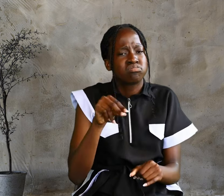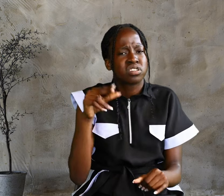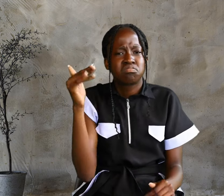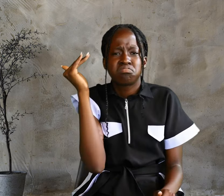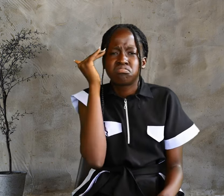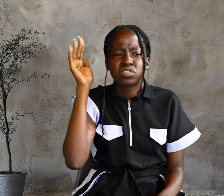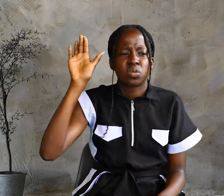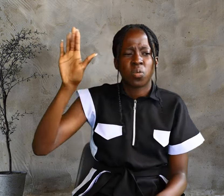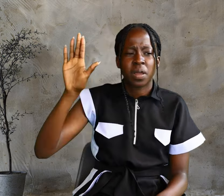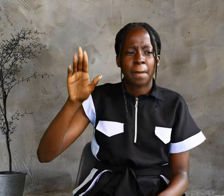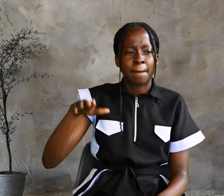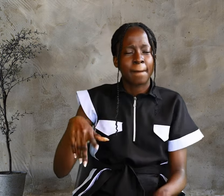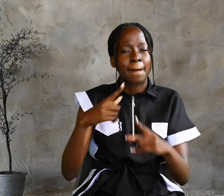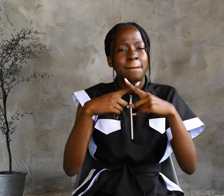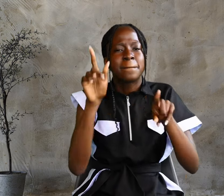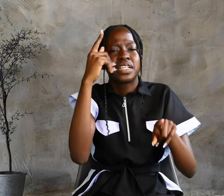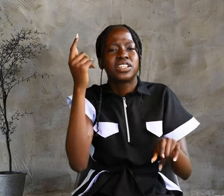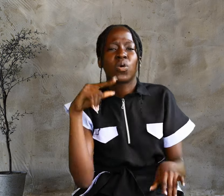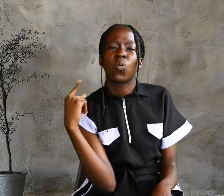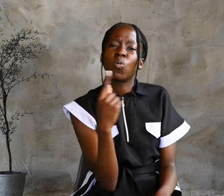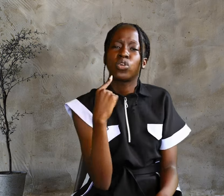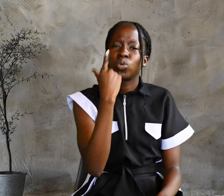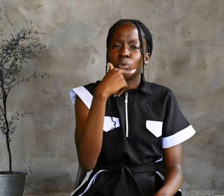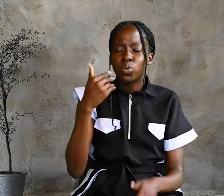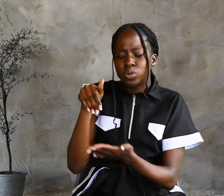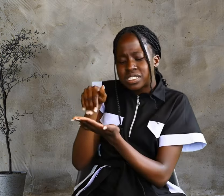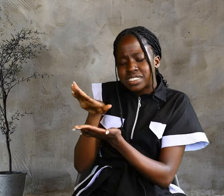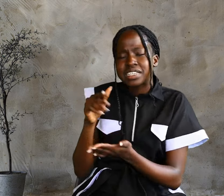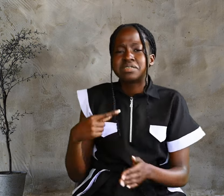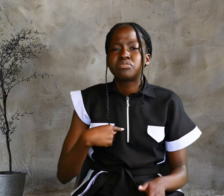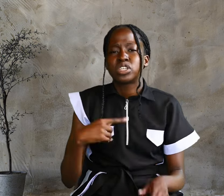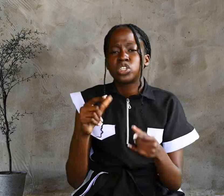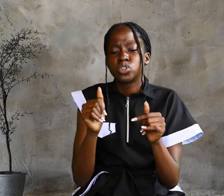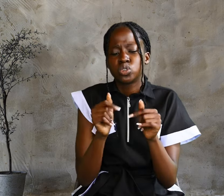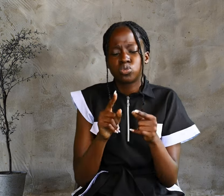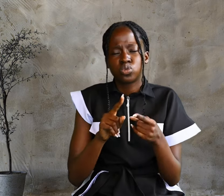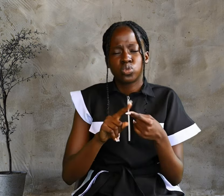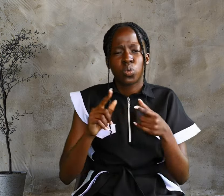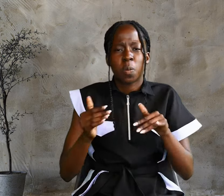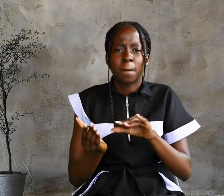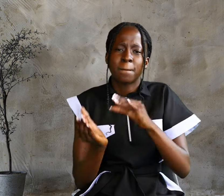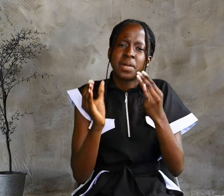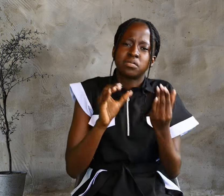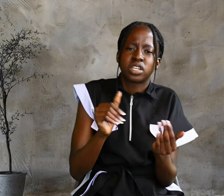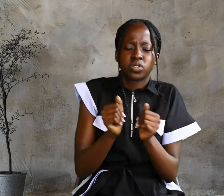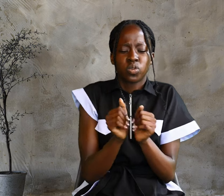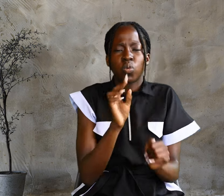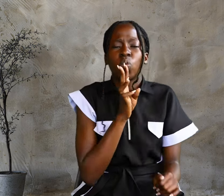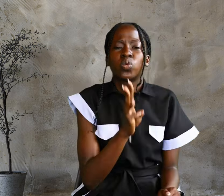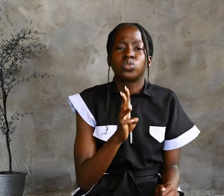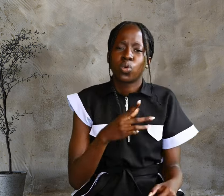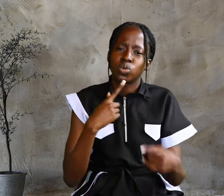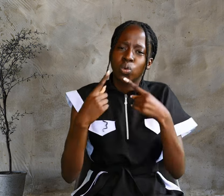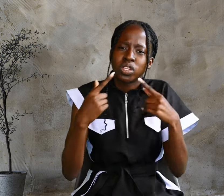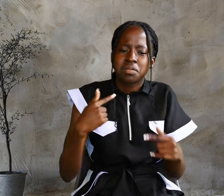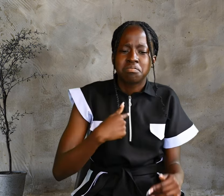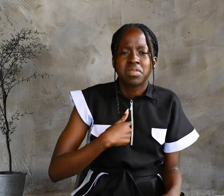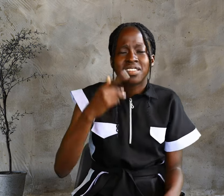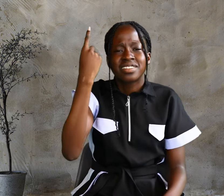But the one who sent me to baptize with water the Spirit. man on whom you